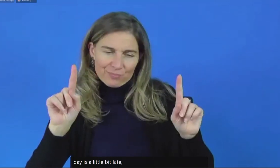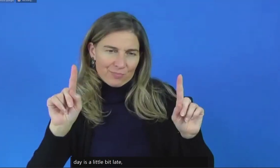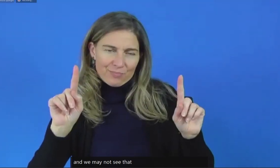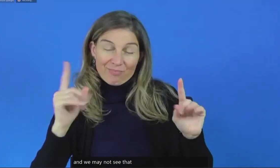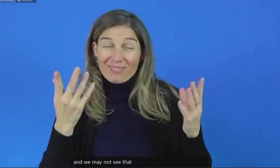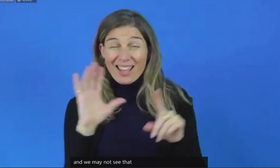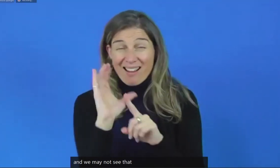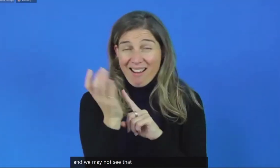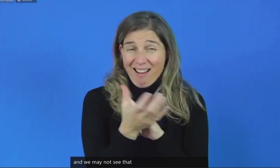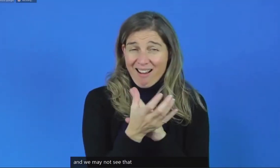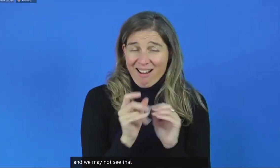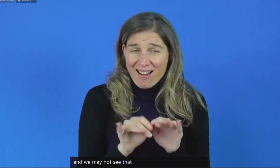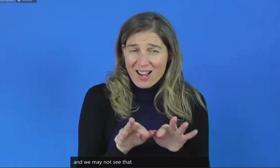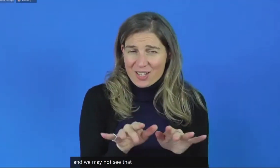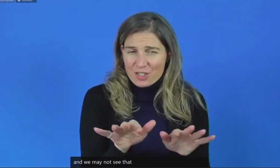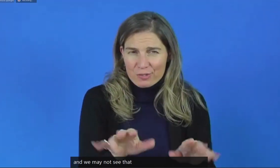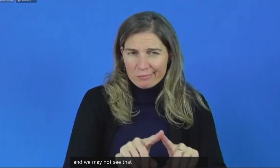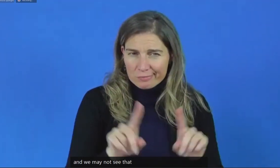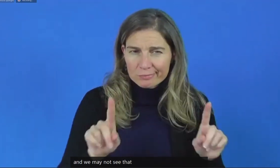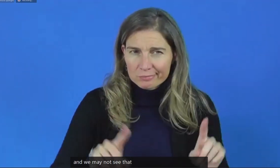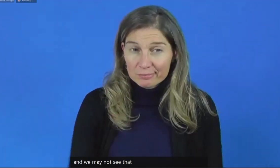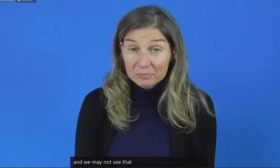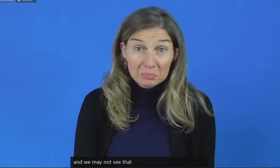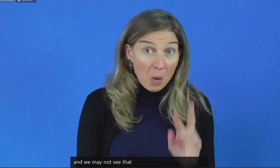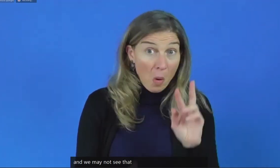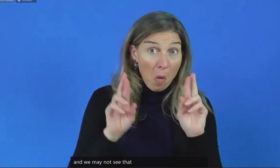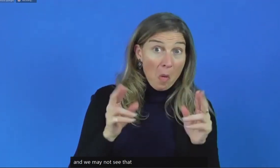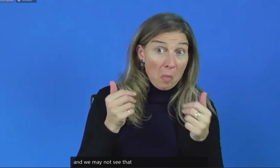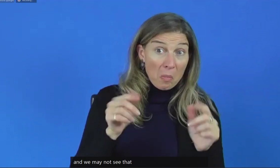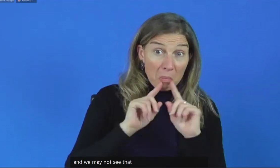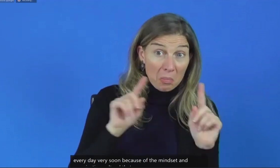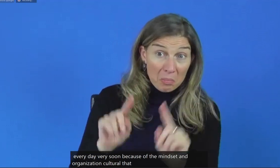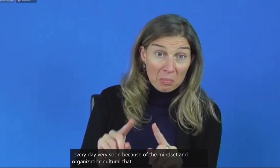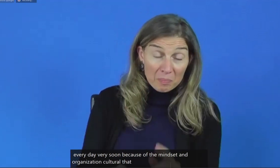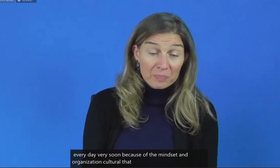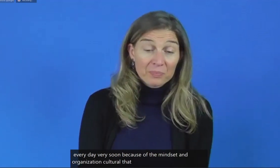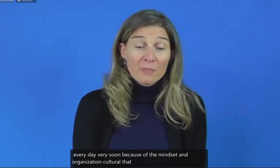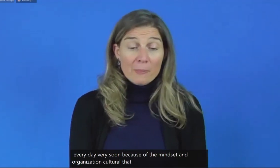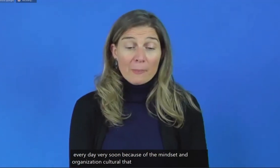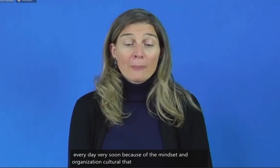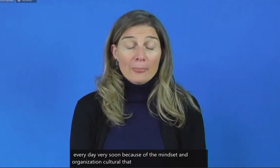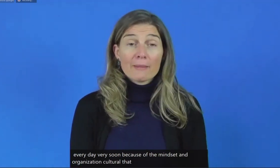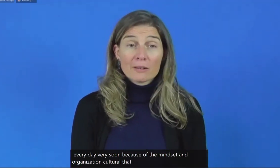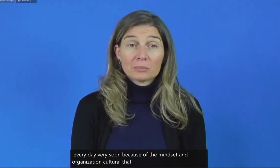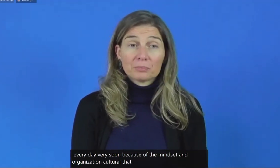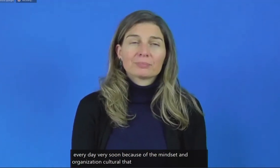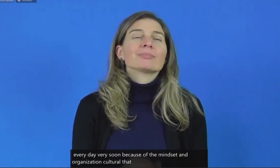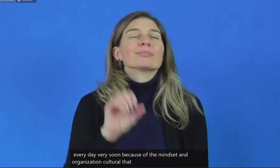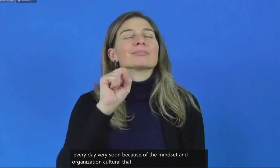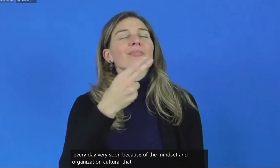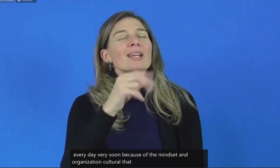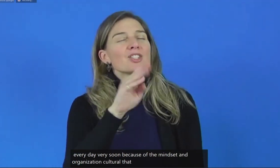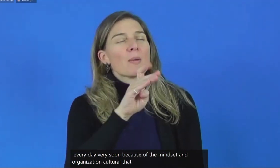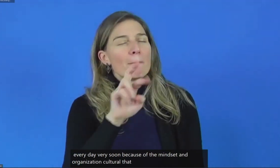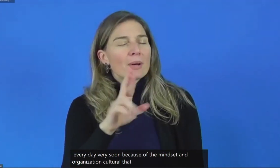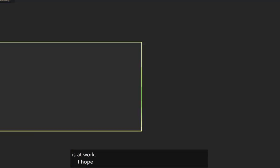work at you. I hope this answers your question. Shabir, thanks so much. Shabir, We are going. We have a